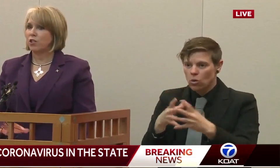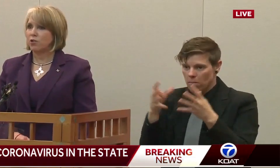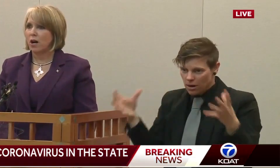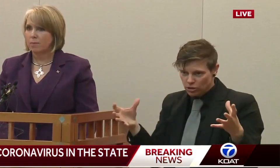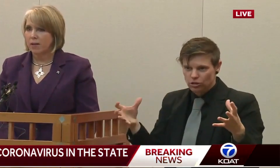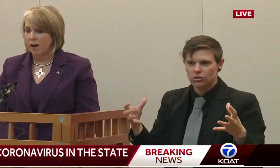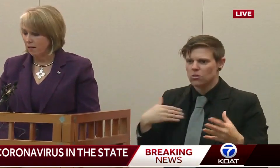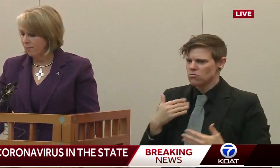your attention and your time today.